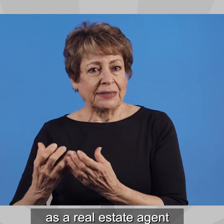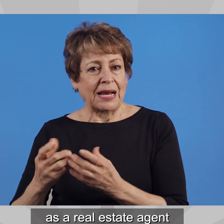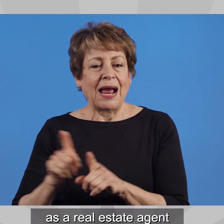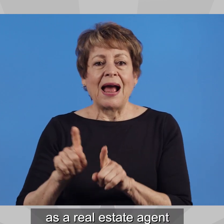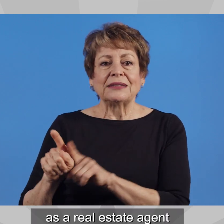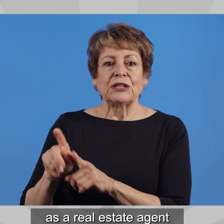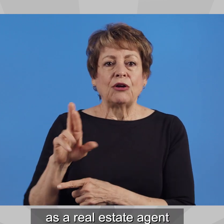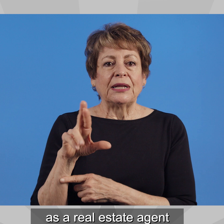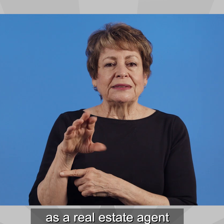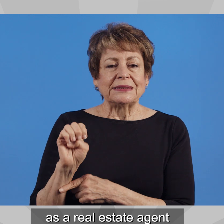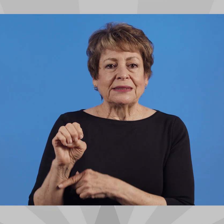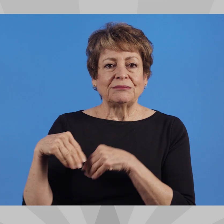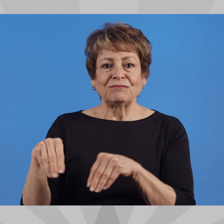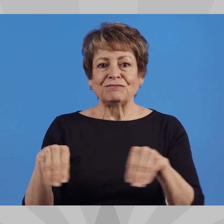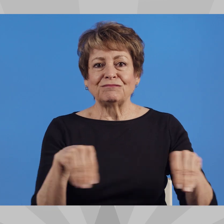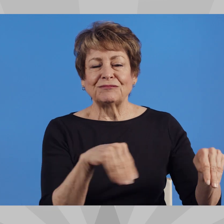helping small businesses.